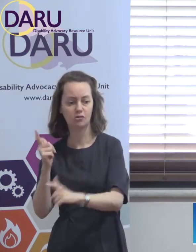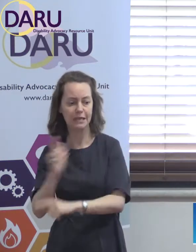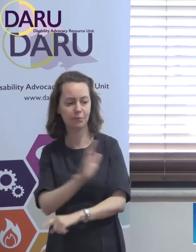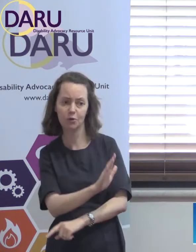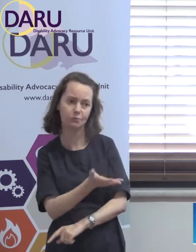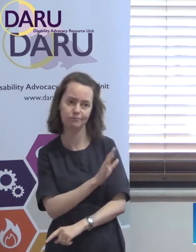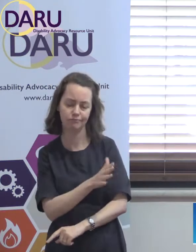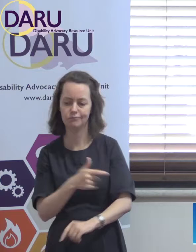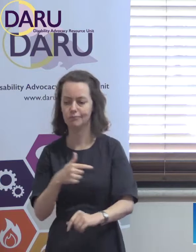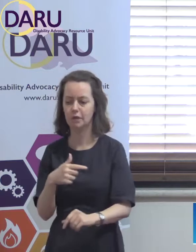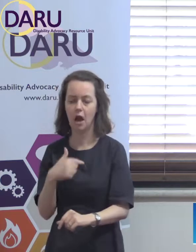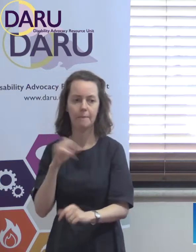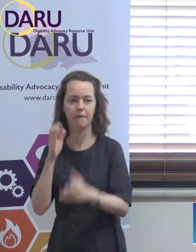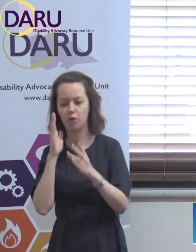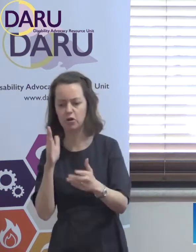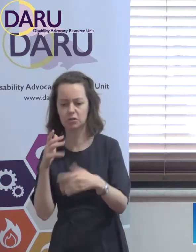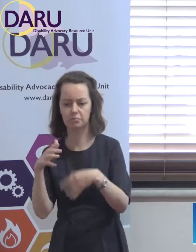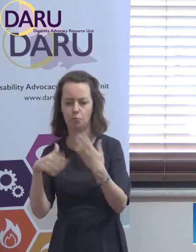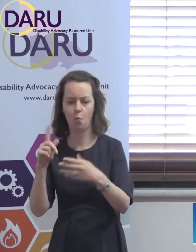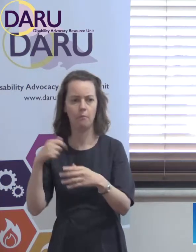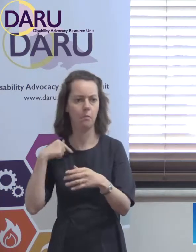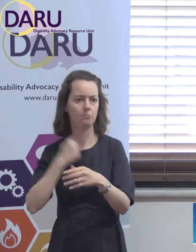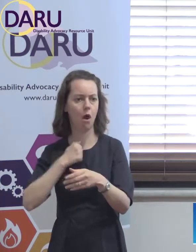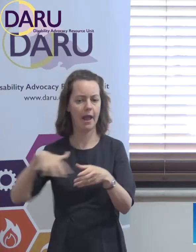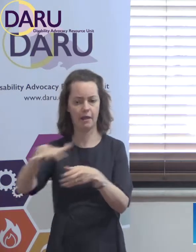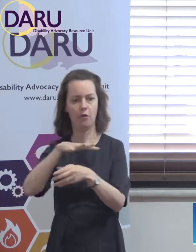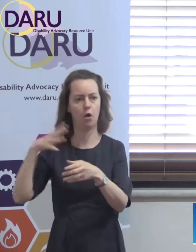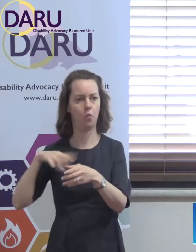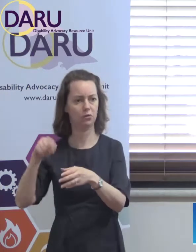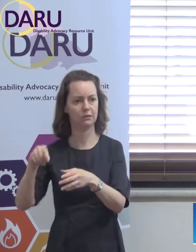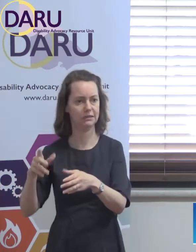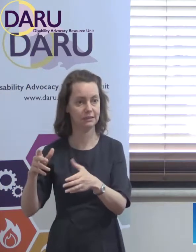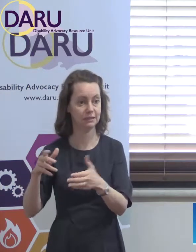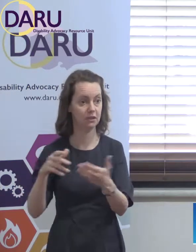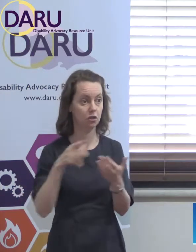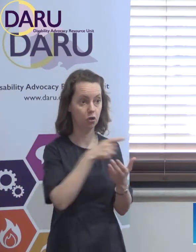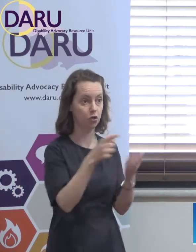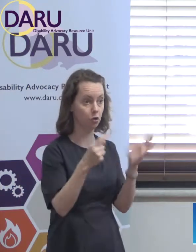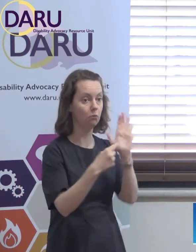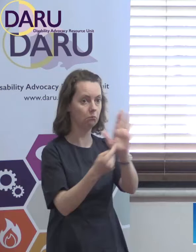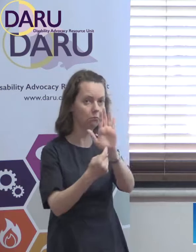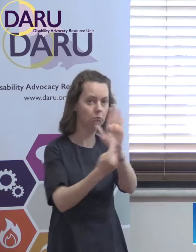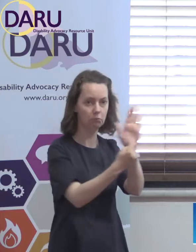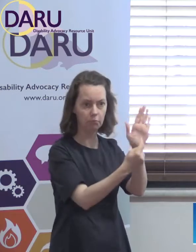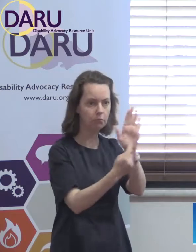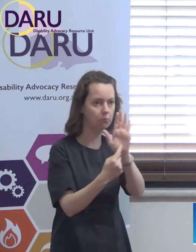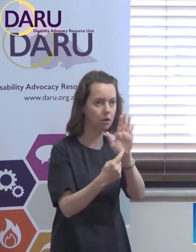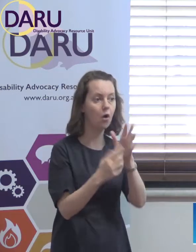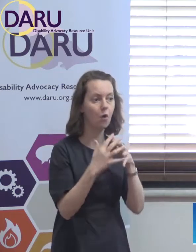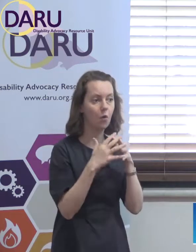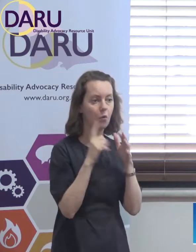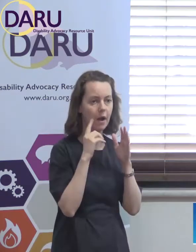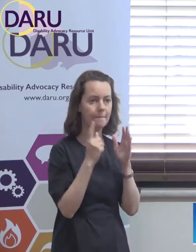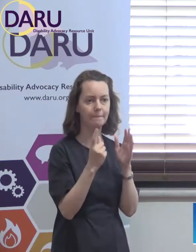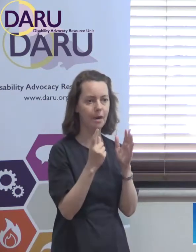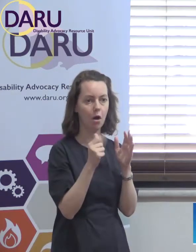So, what I'm sort of realising is, even though this is useful and will be useful, it's just